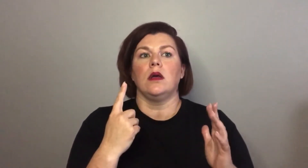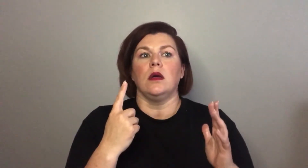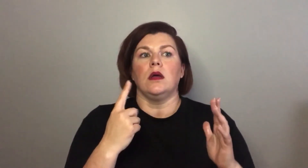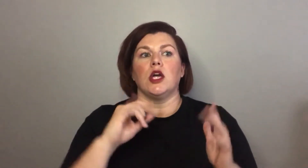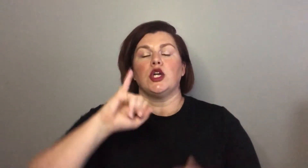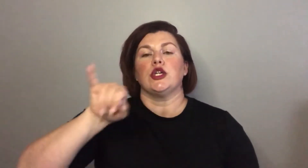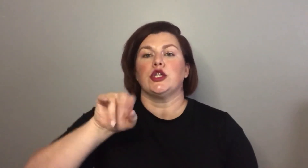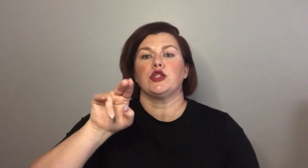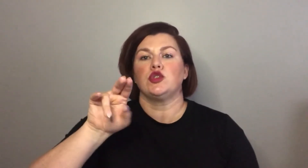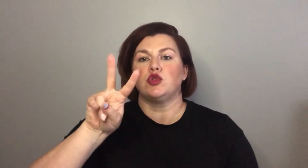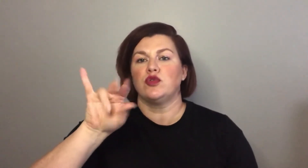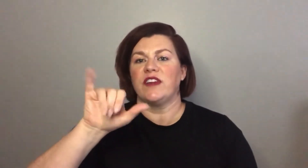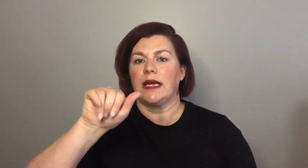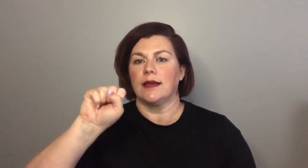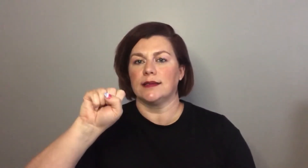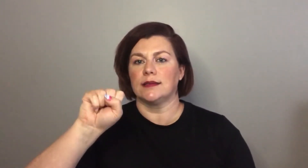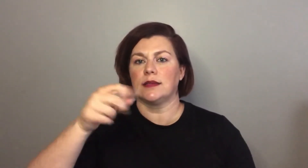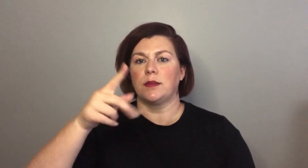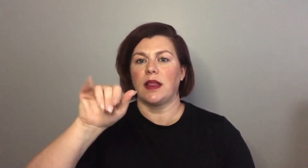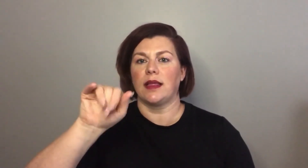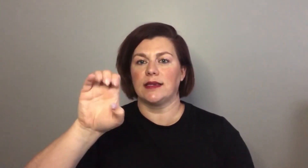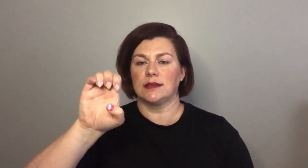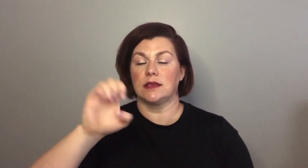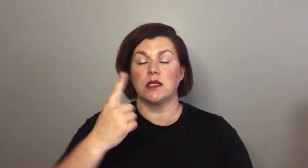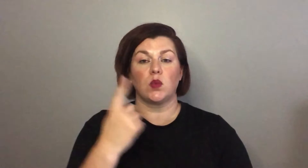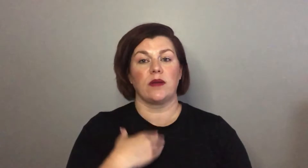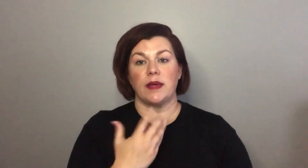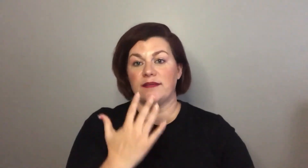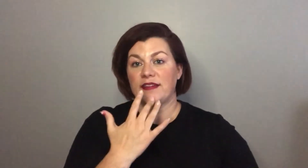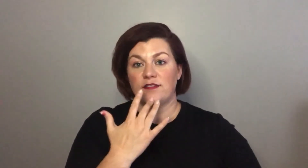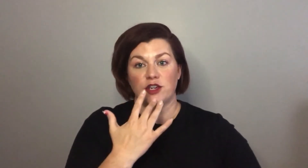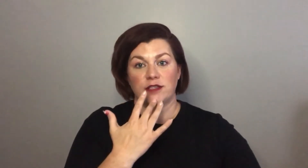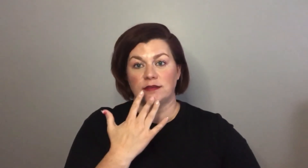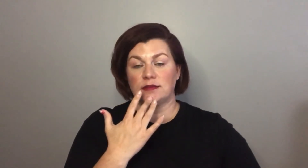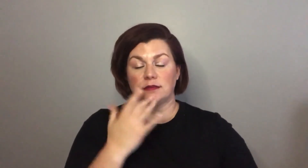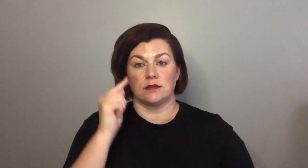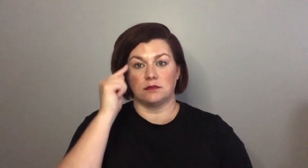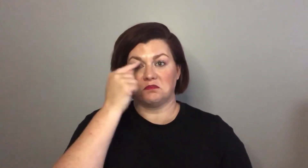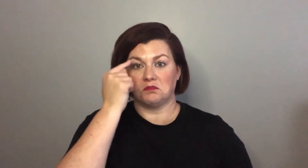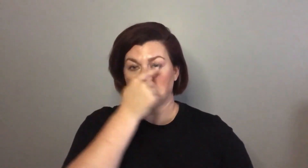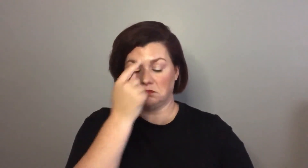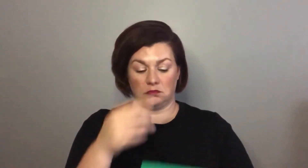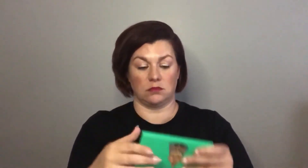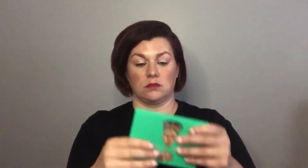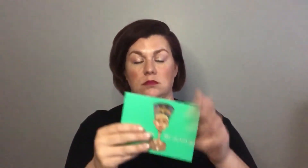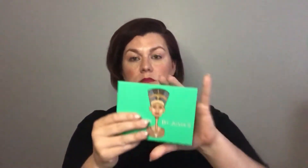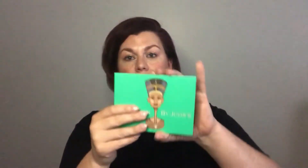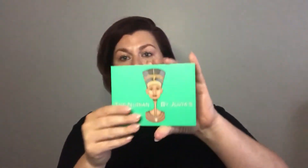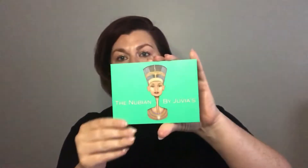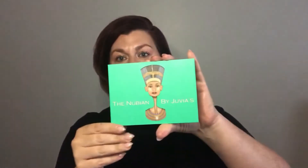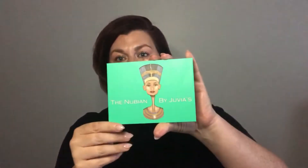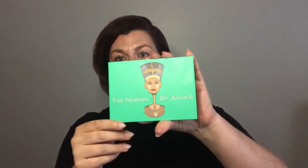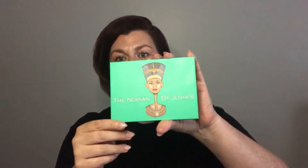so the first one is from Juvia's place Juvia's place is one of my favorite